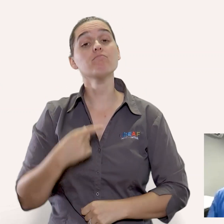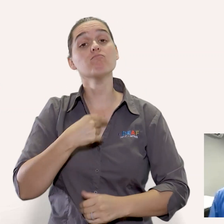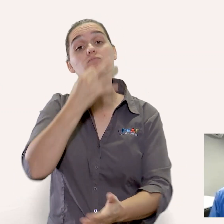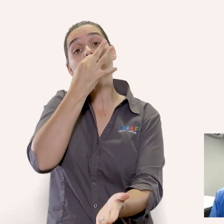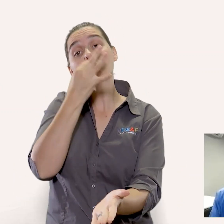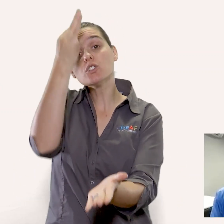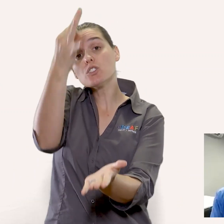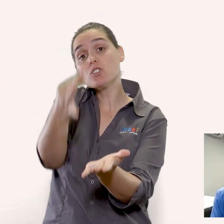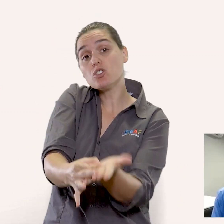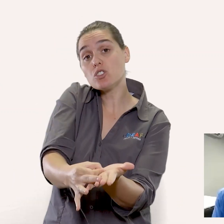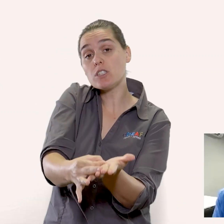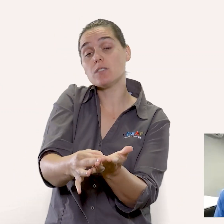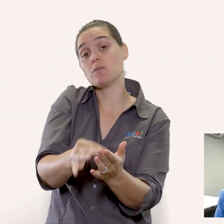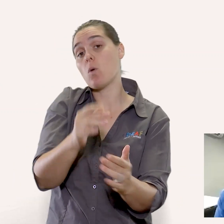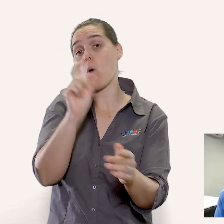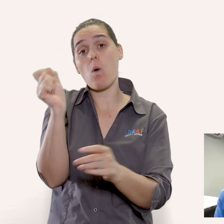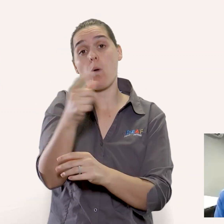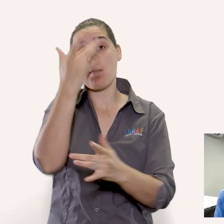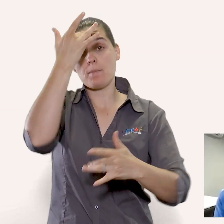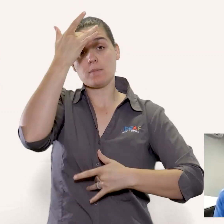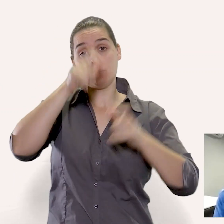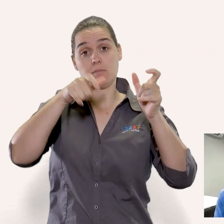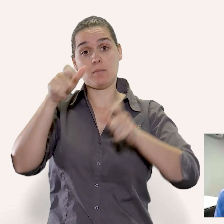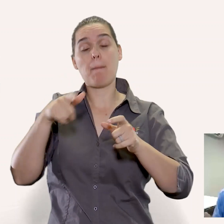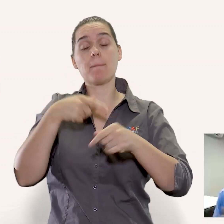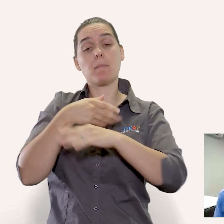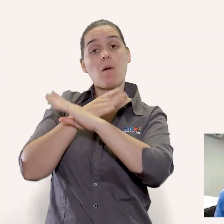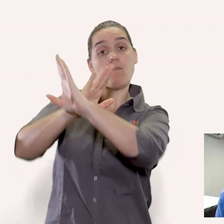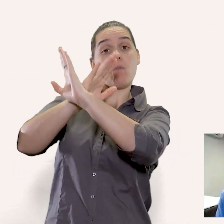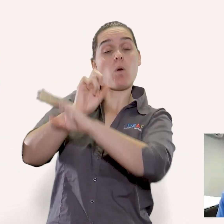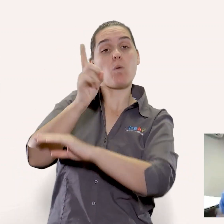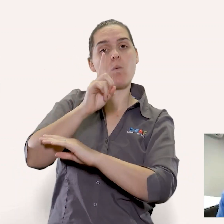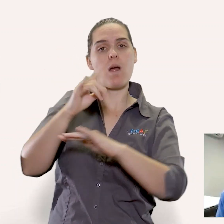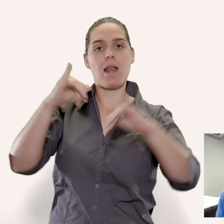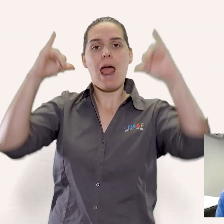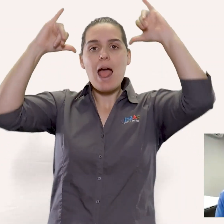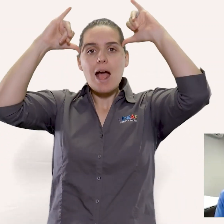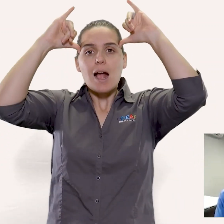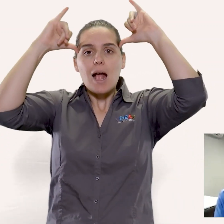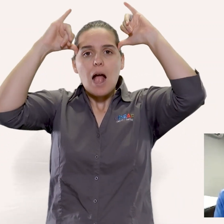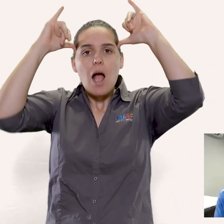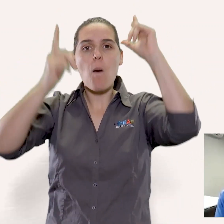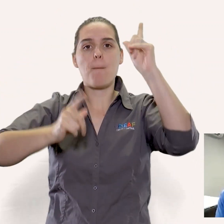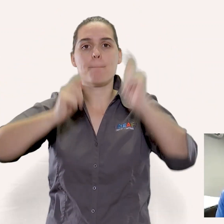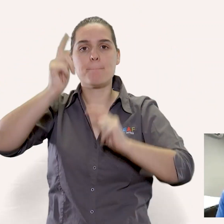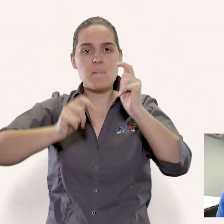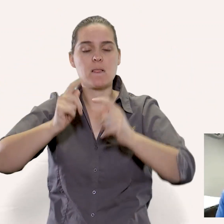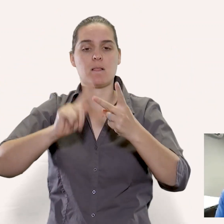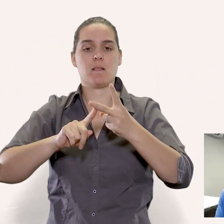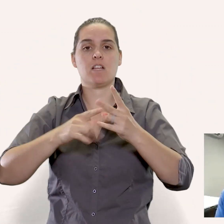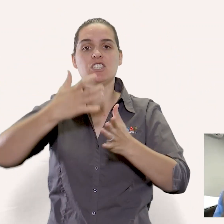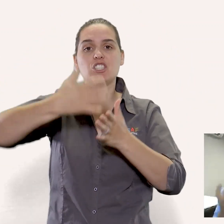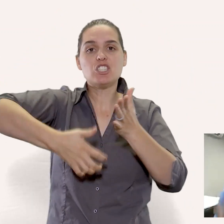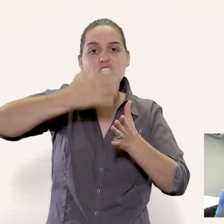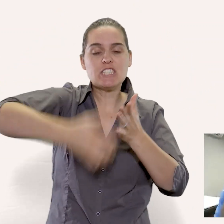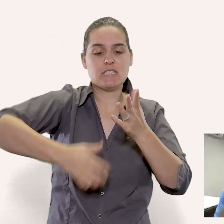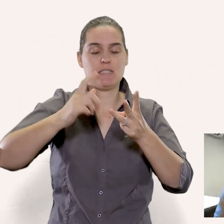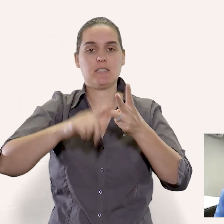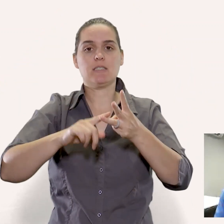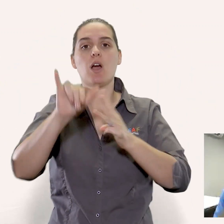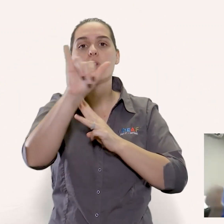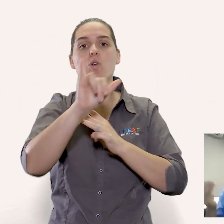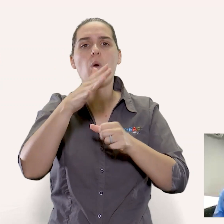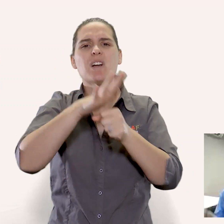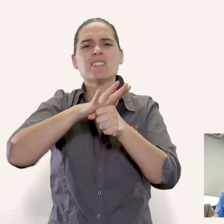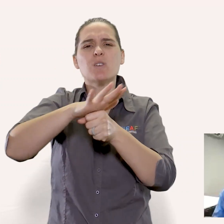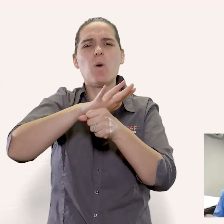i recommend to my patients to avoid cow's milk and cow's milk products like yogurt and cheese and then milk that